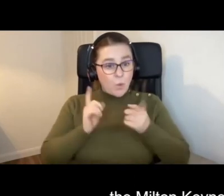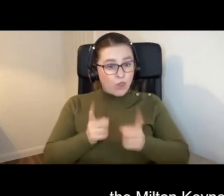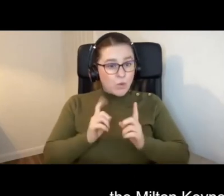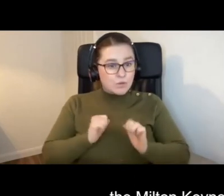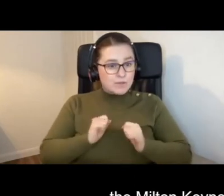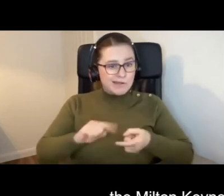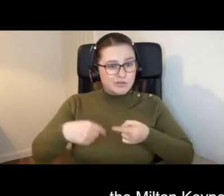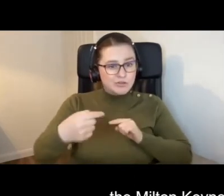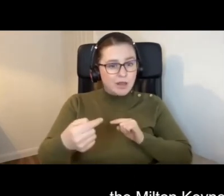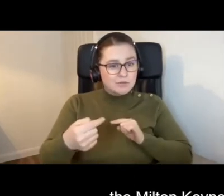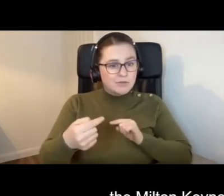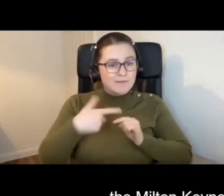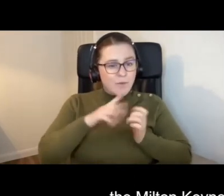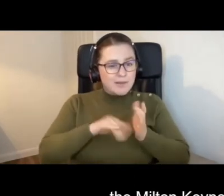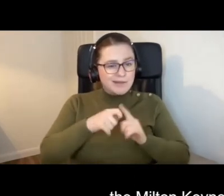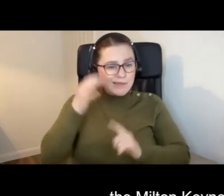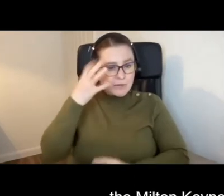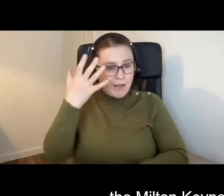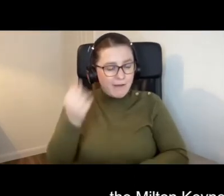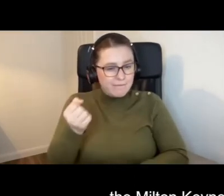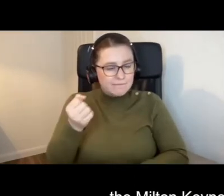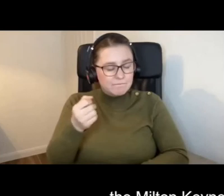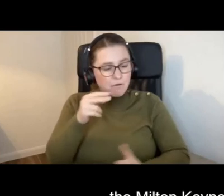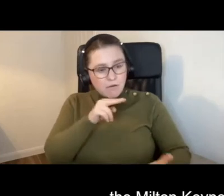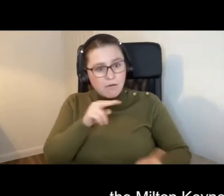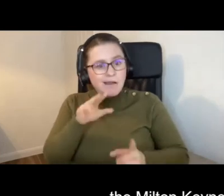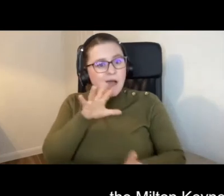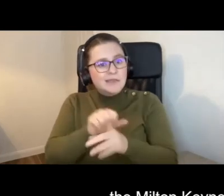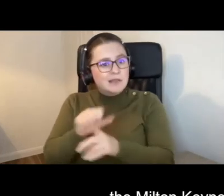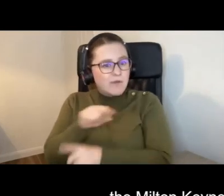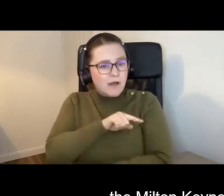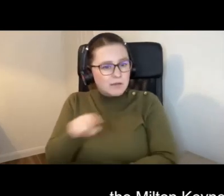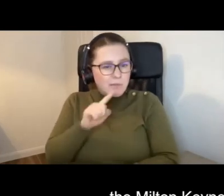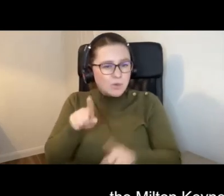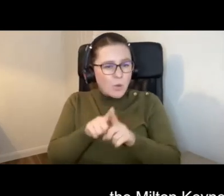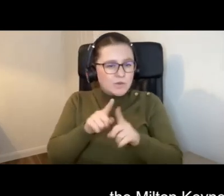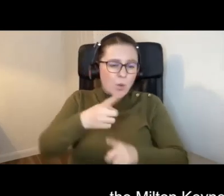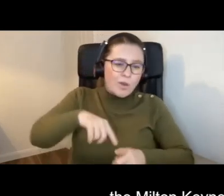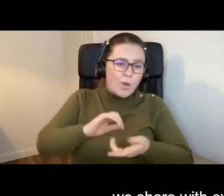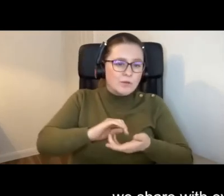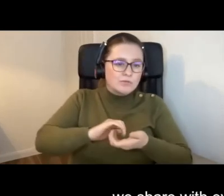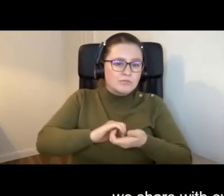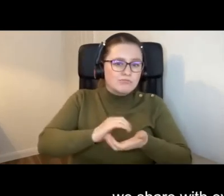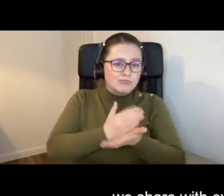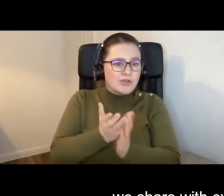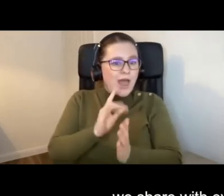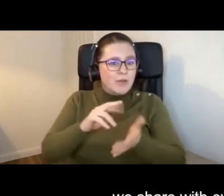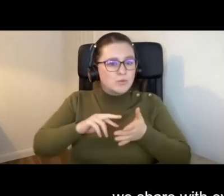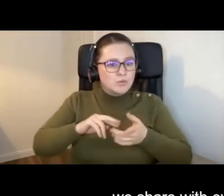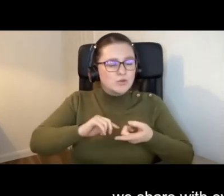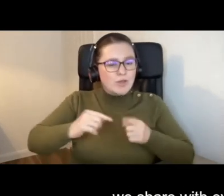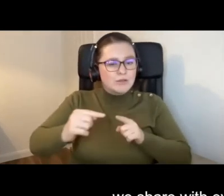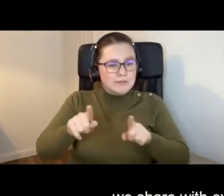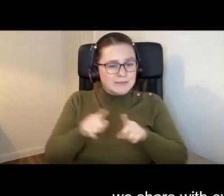challenges challenges that Milton Keynes Council start to see, but actually the ones that we share with every organisation